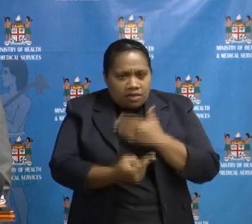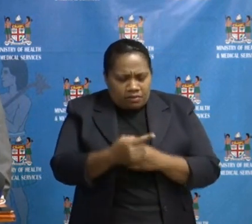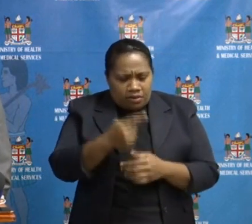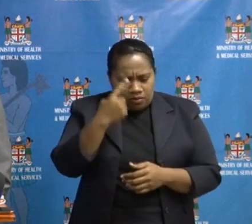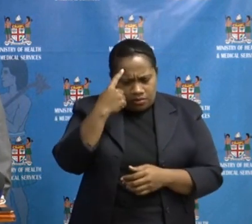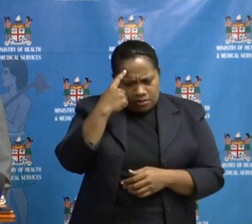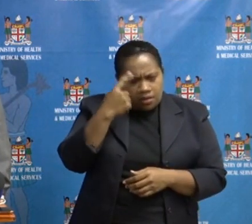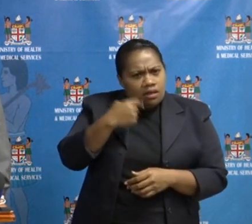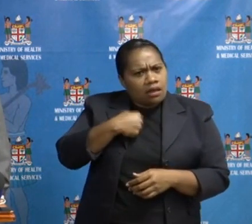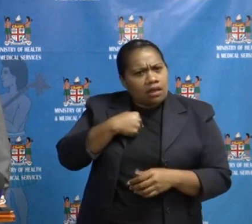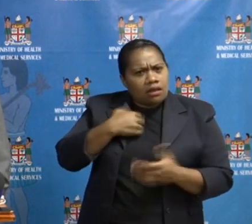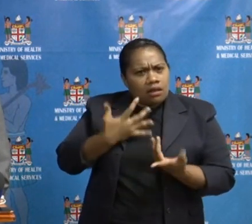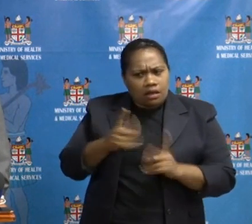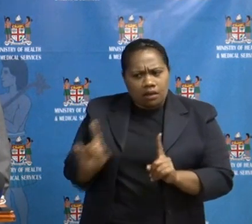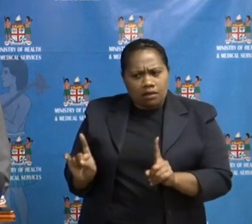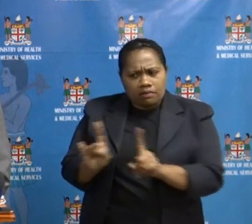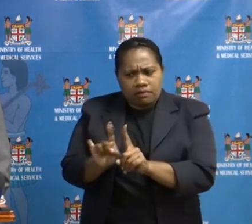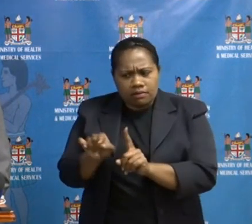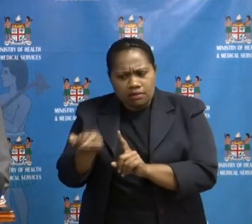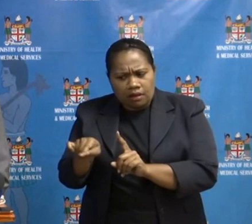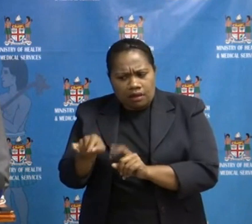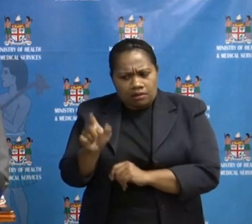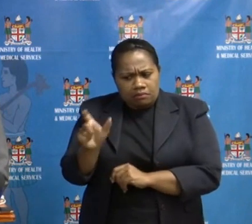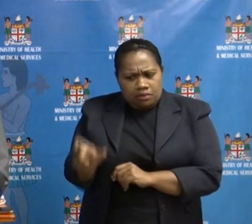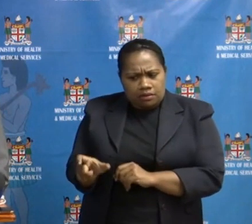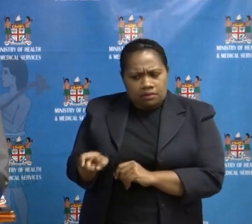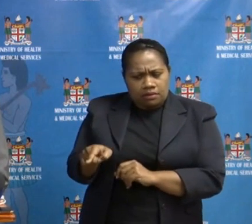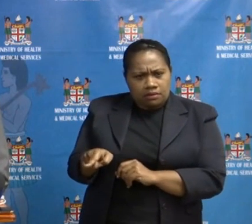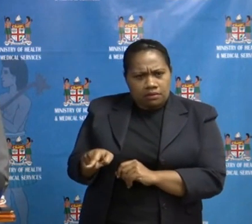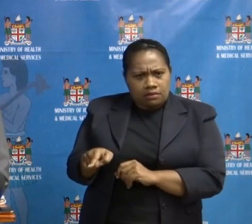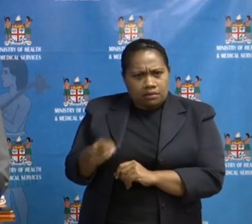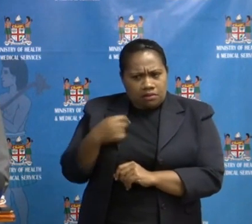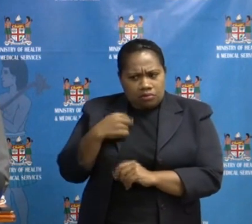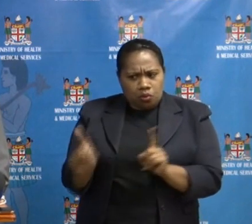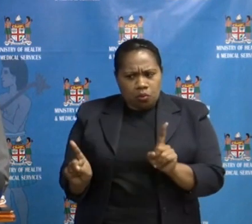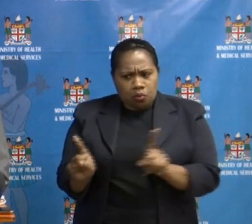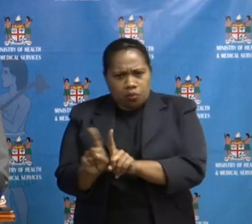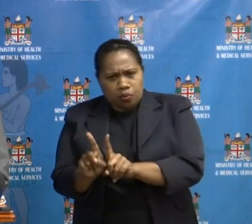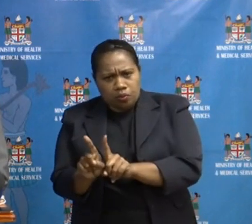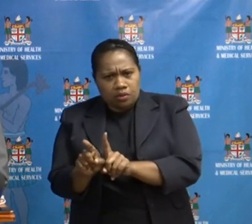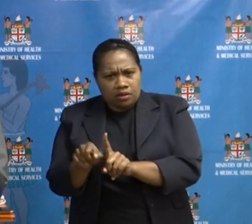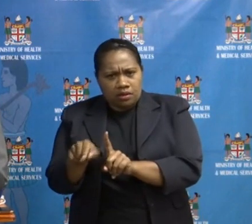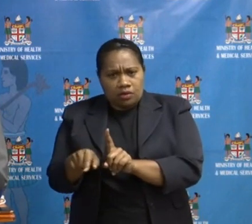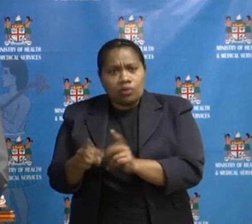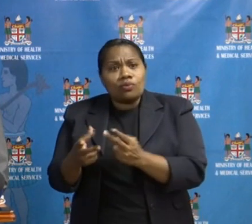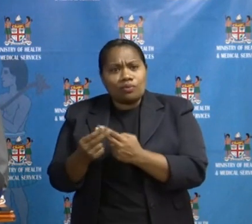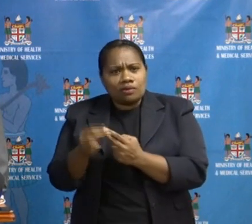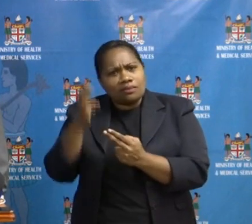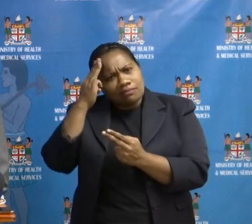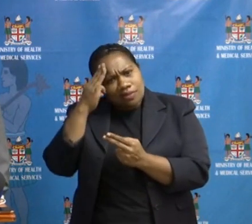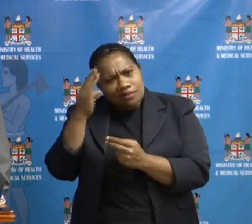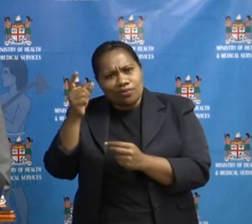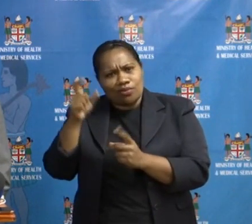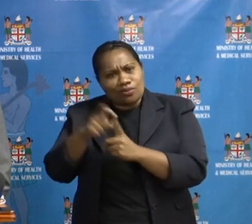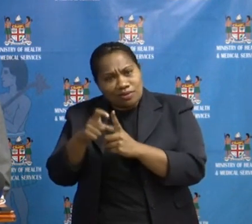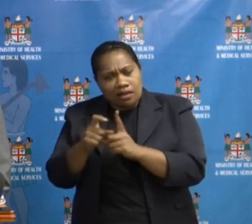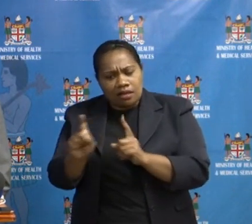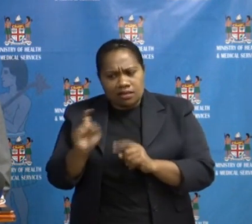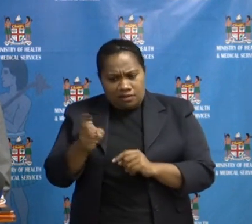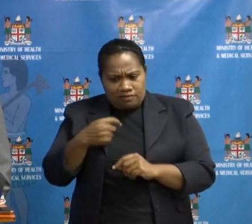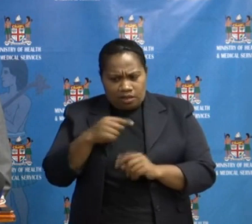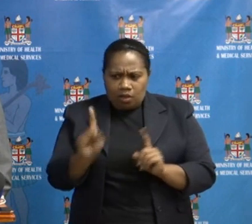of our confirmed patients, call 158.